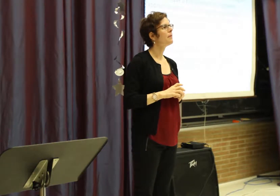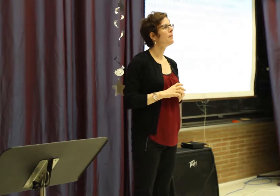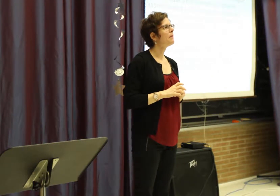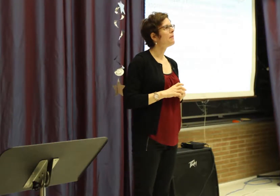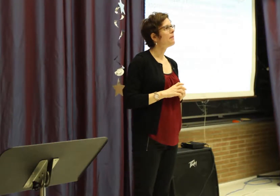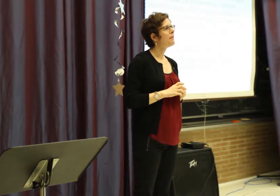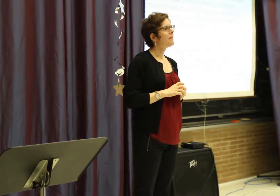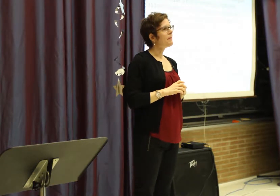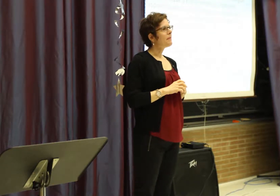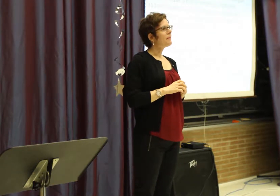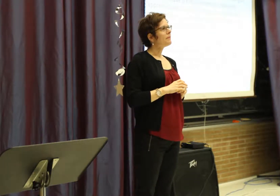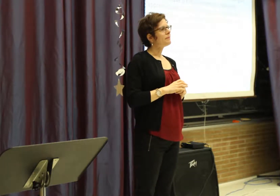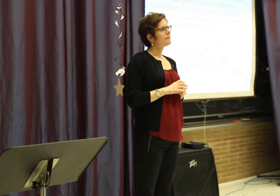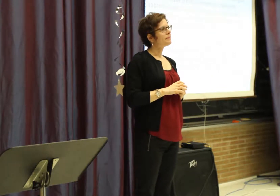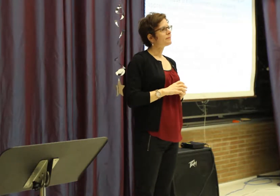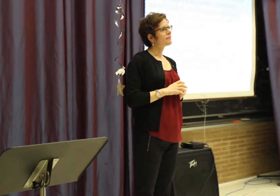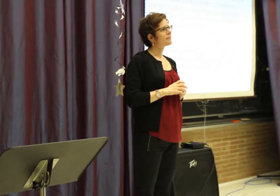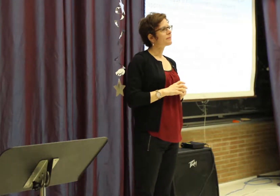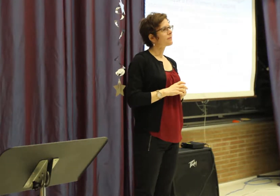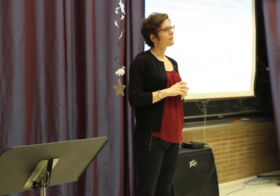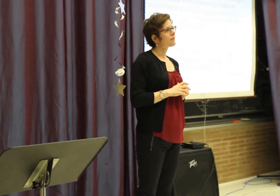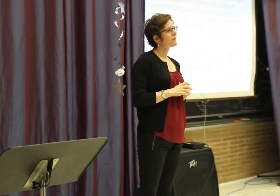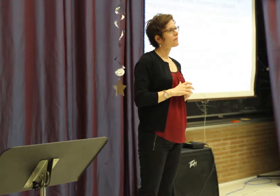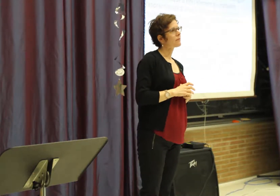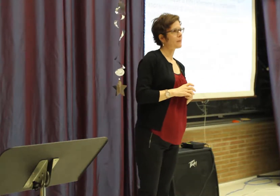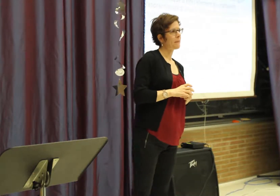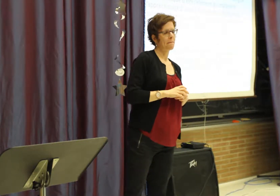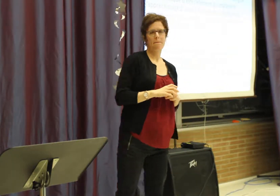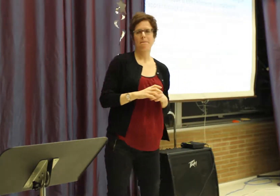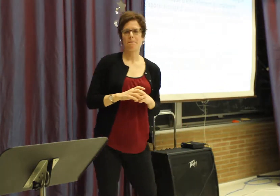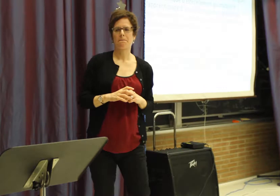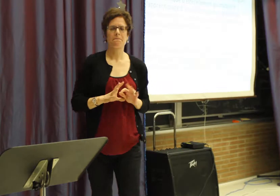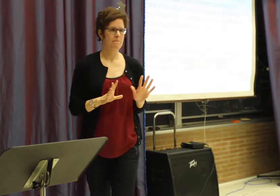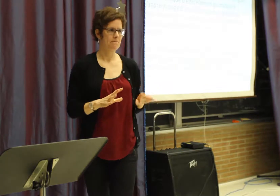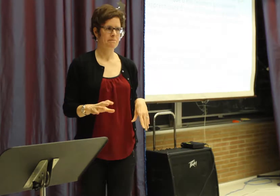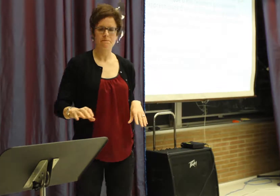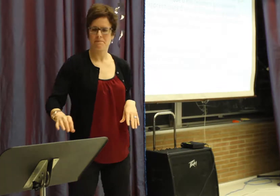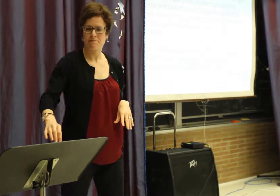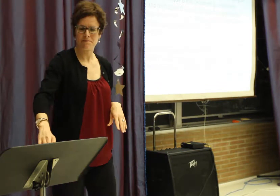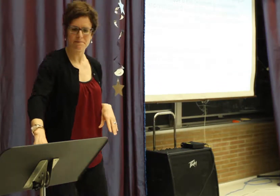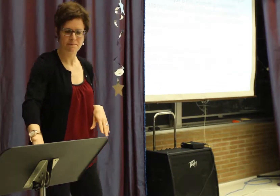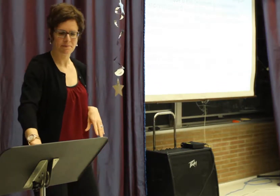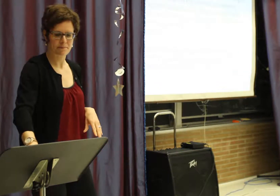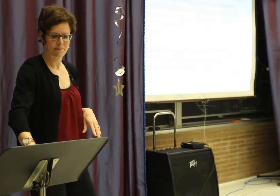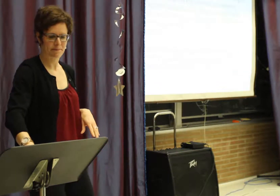believe that there are systemic barriers in place that are actually preventing the parent from being able to learn that language.